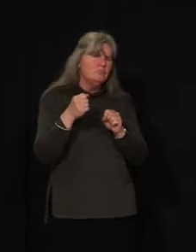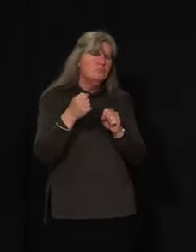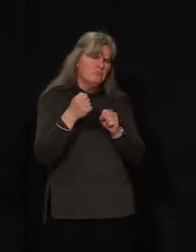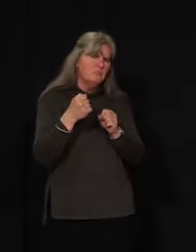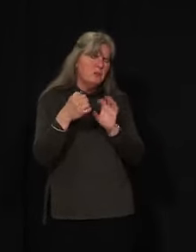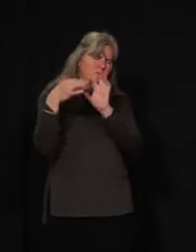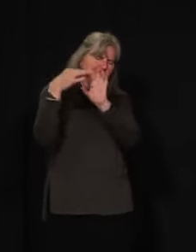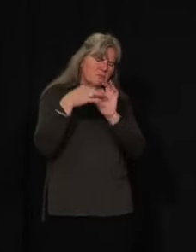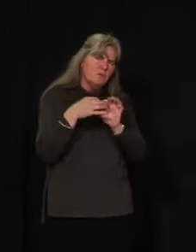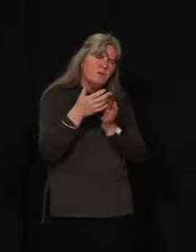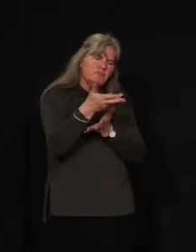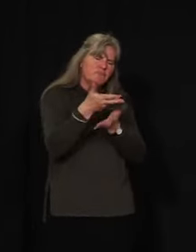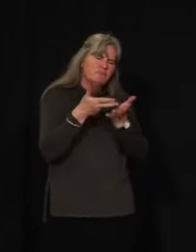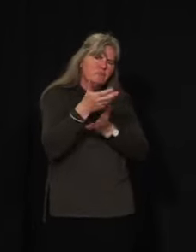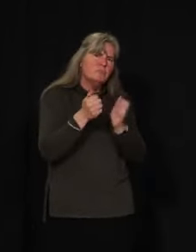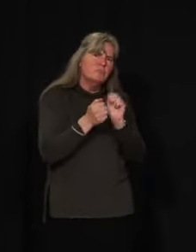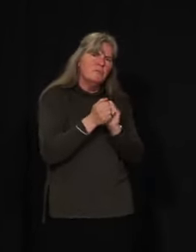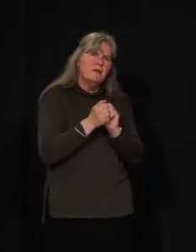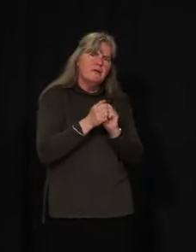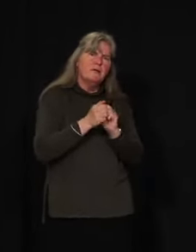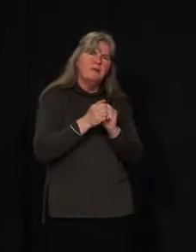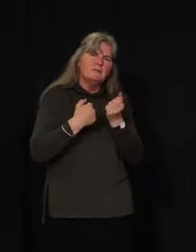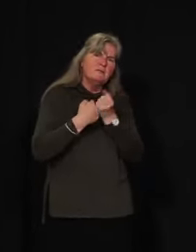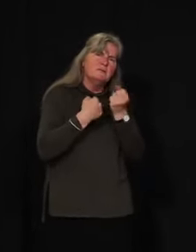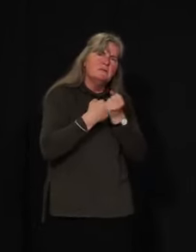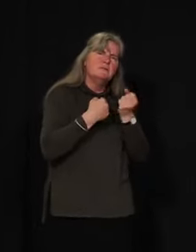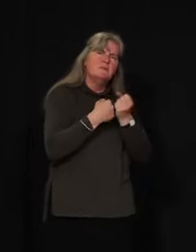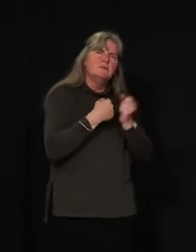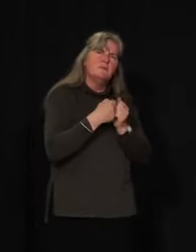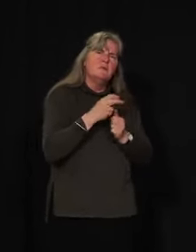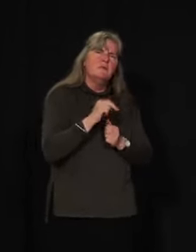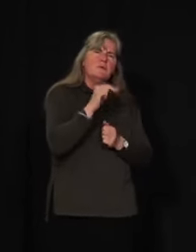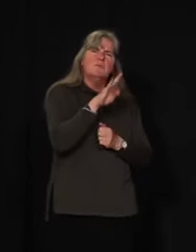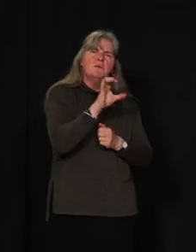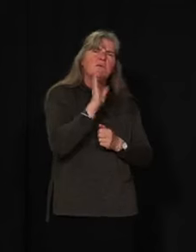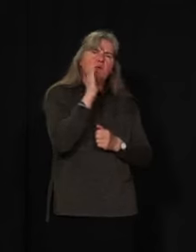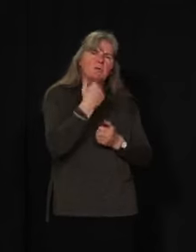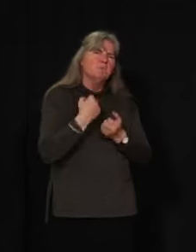with the northern public health and organizing that outbreak response.